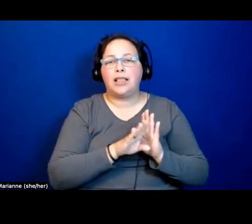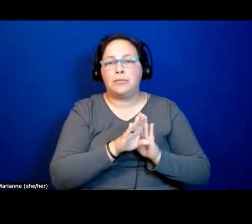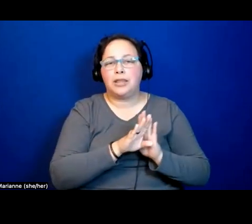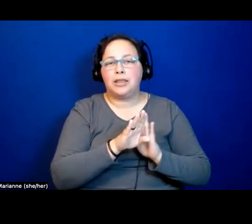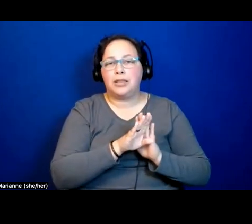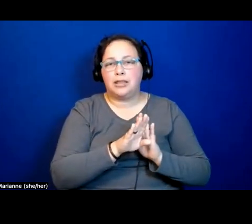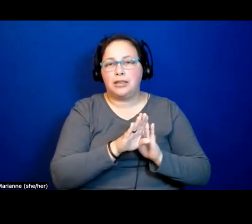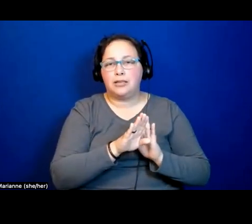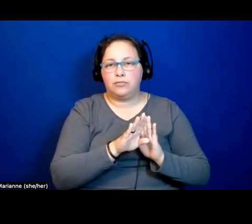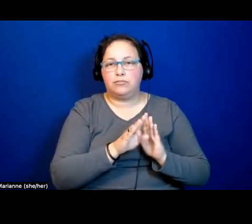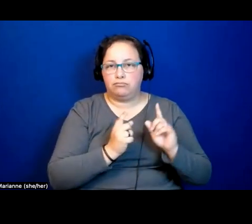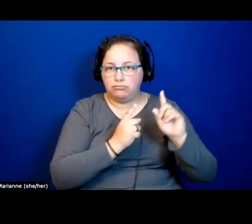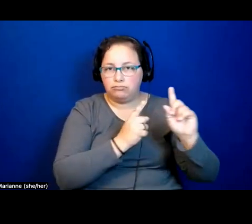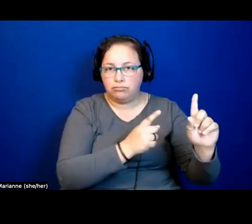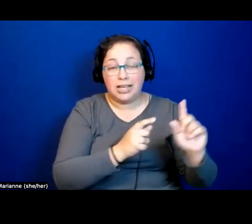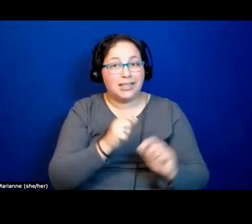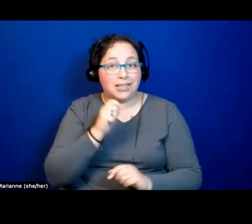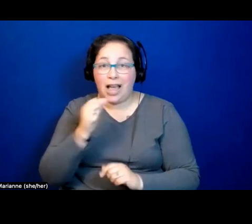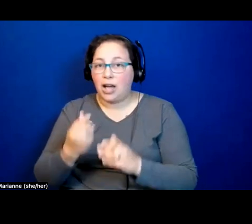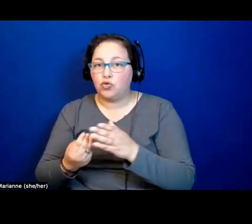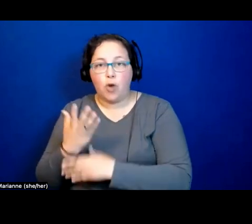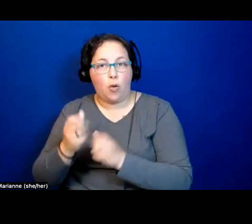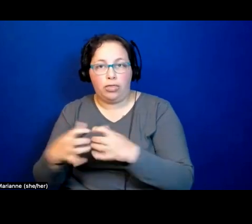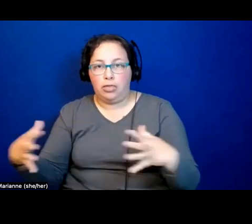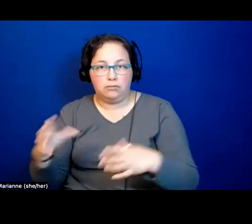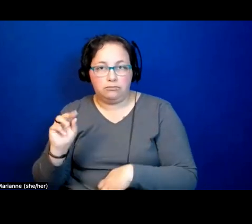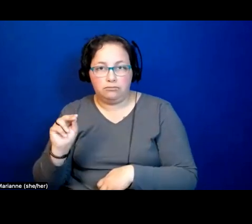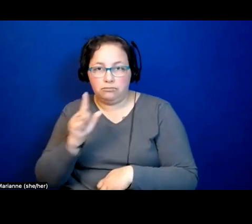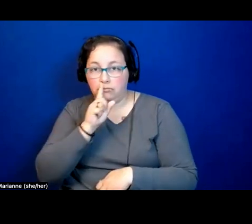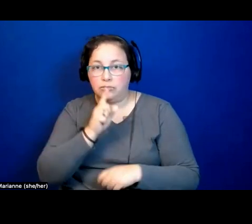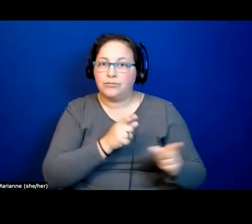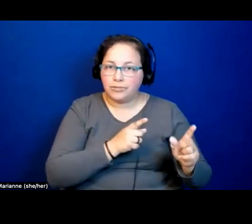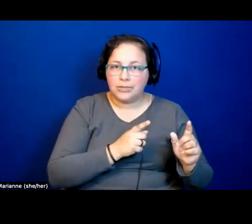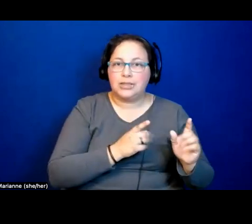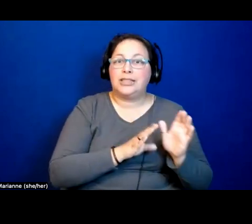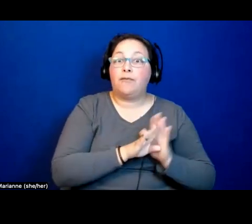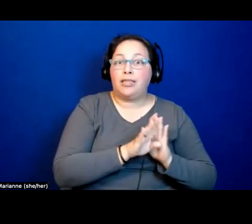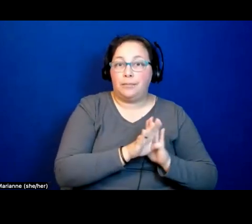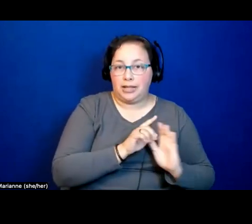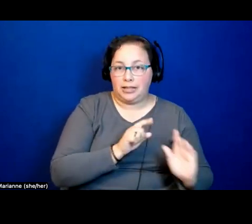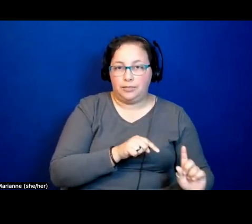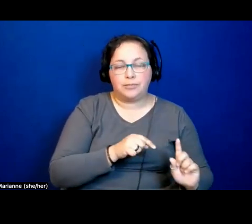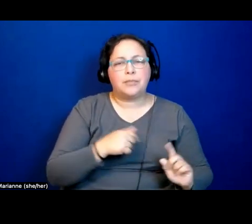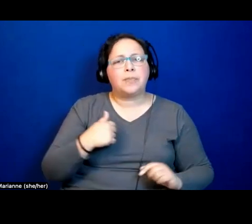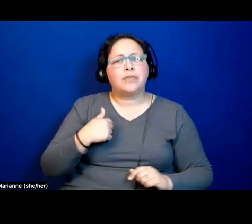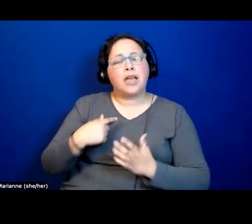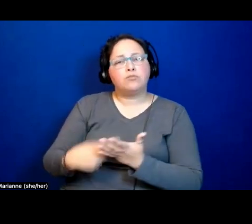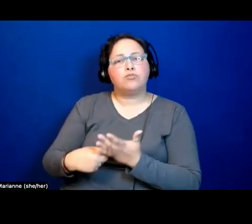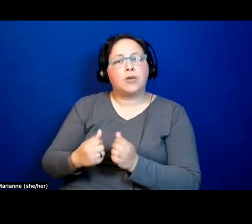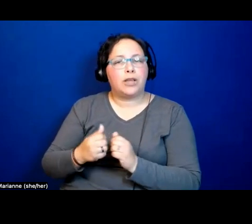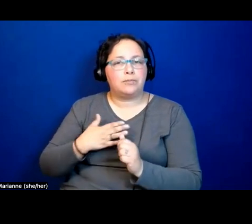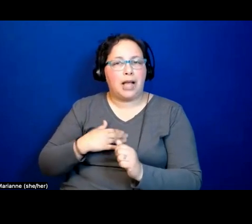development agenda. I've learned about this in conjunction with my dear friend, Maitri